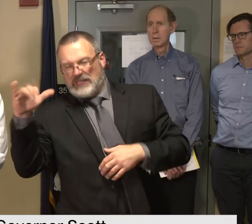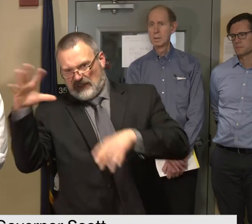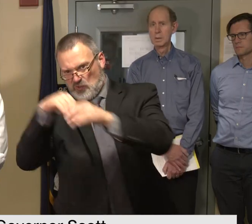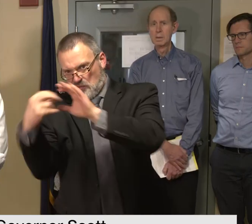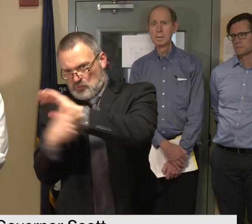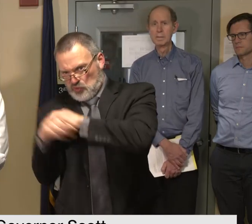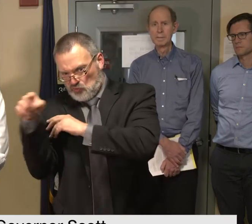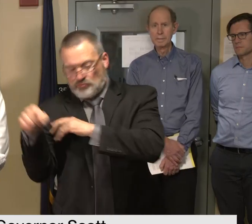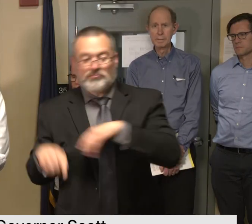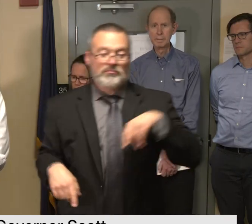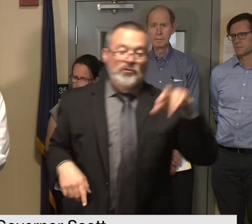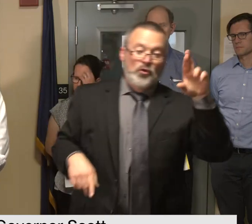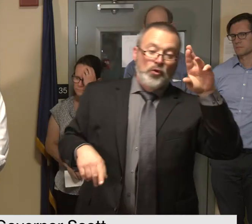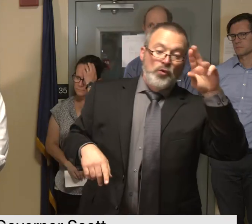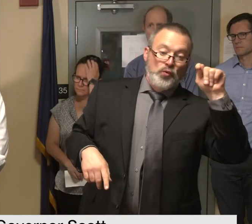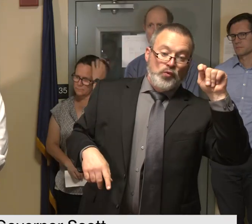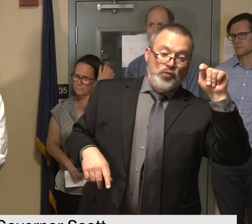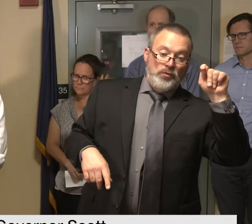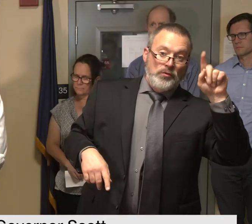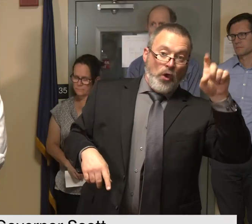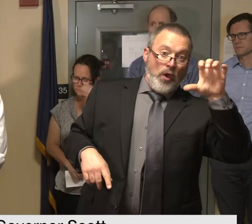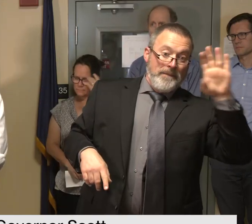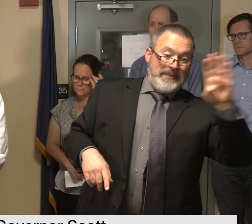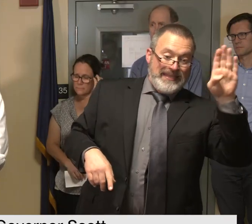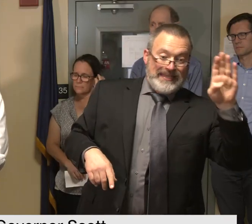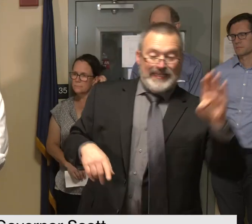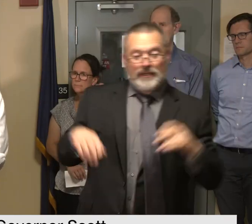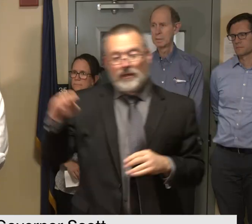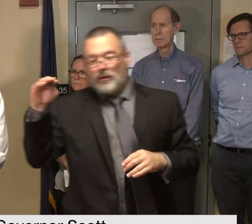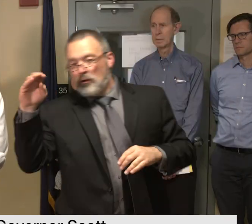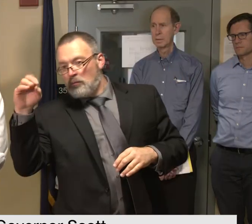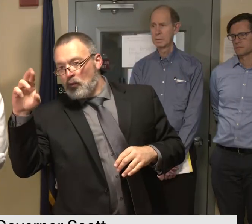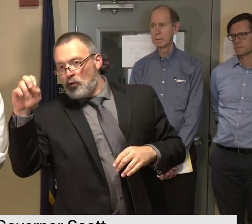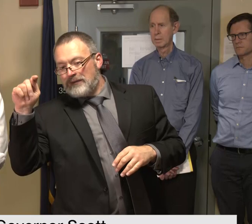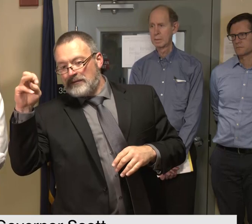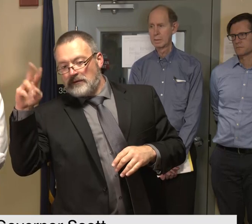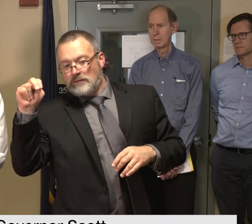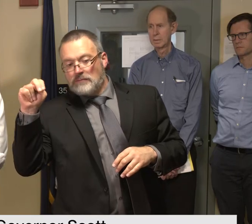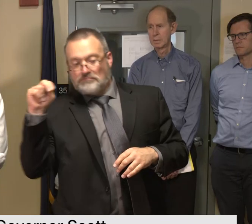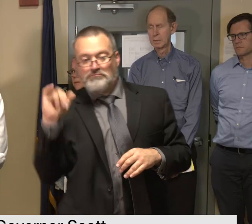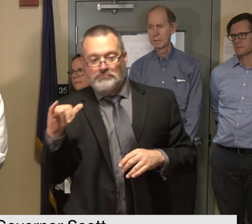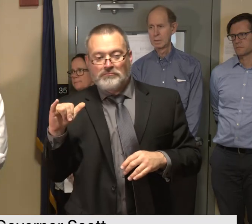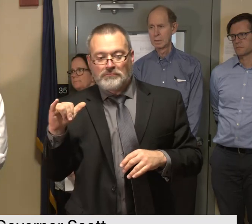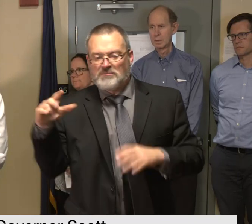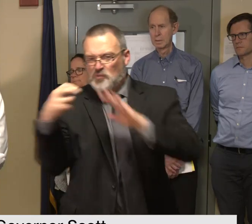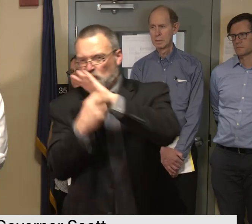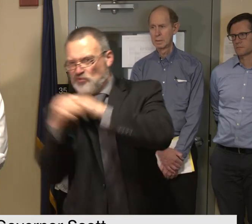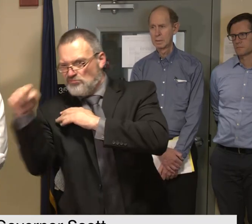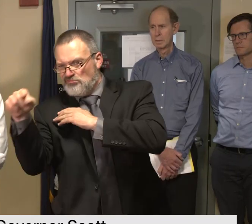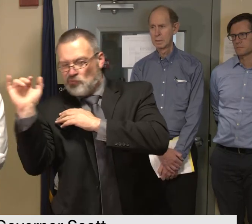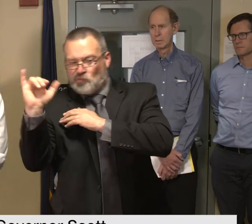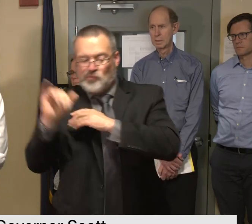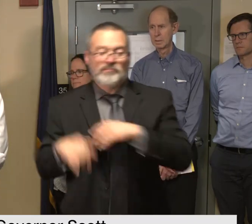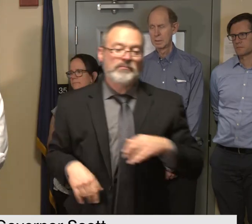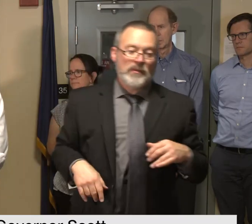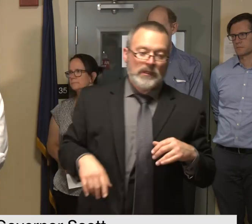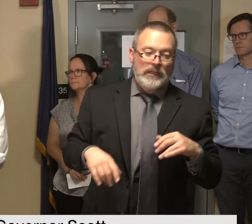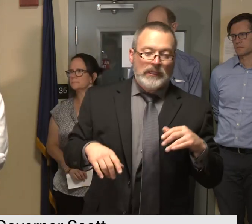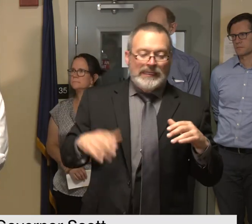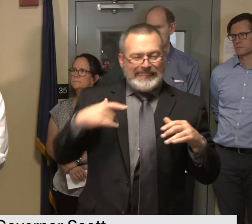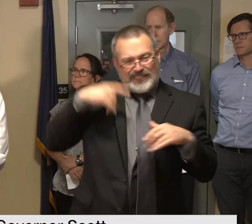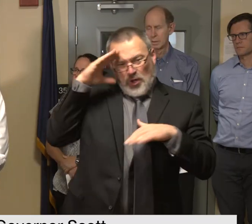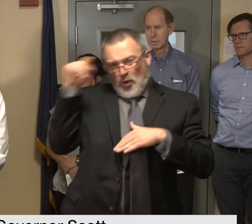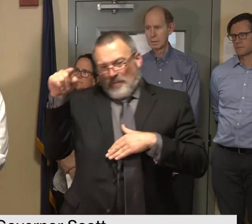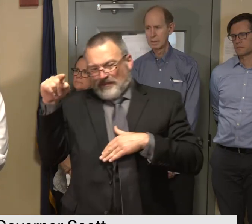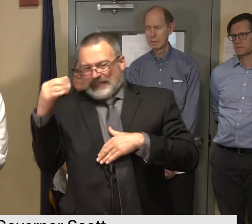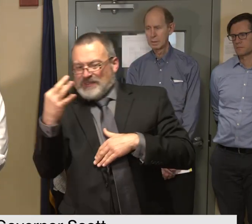100b in duxbury excuse me moore town which is a closed bridge we hope to have that bridge